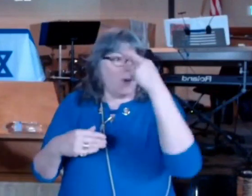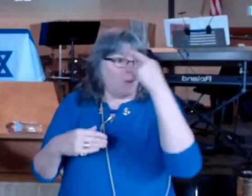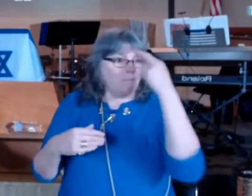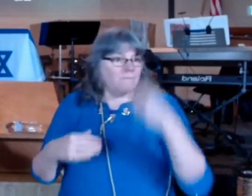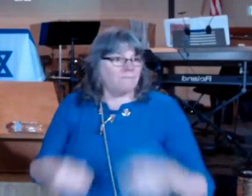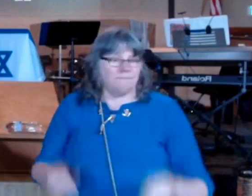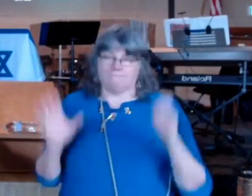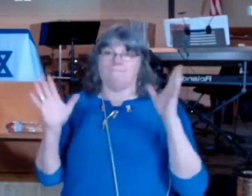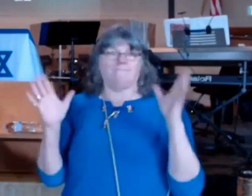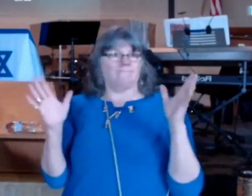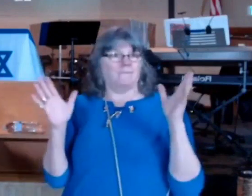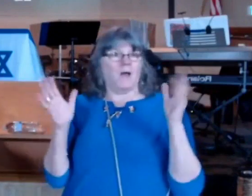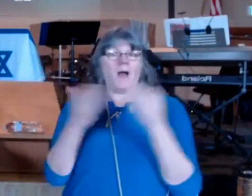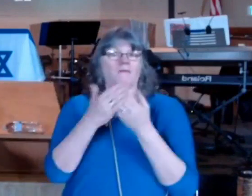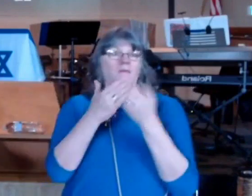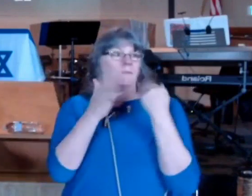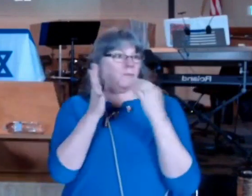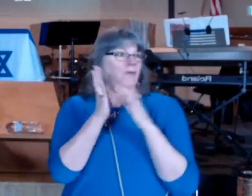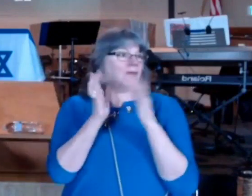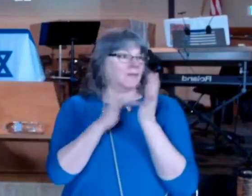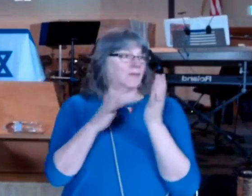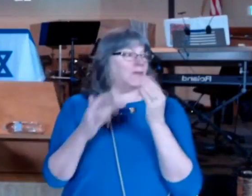that's a pre Yeshua thing